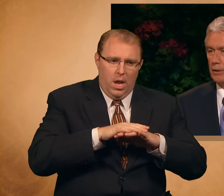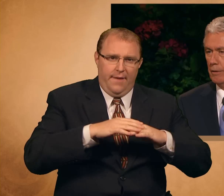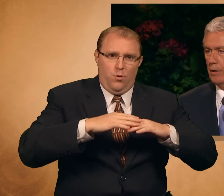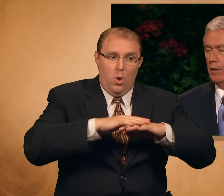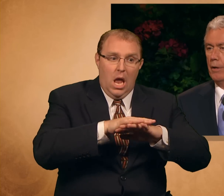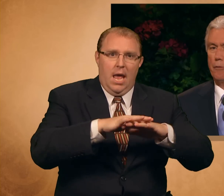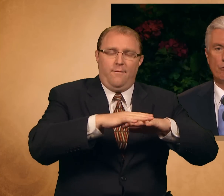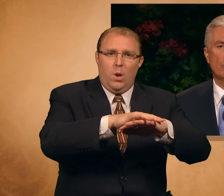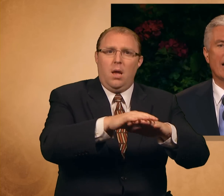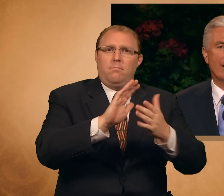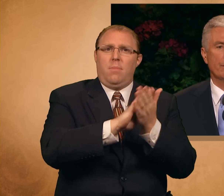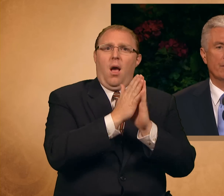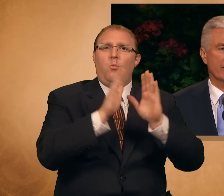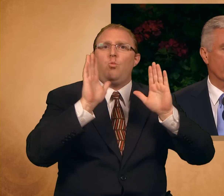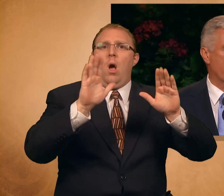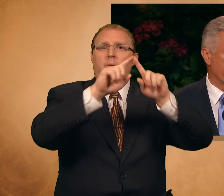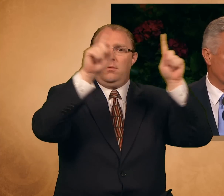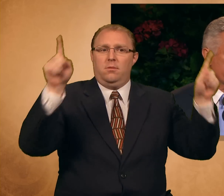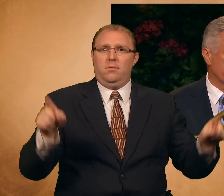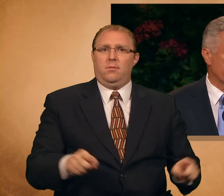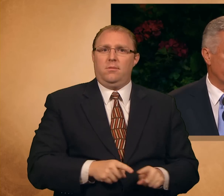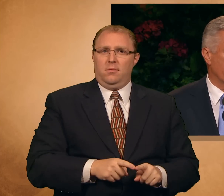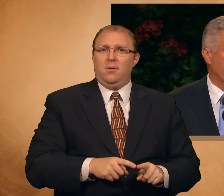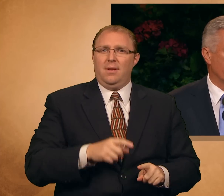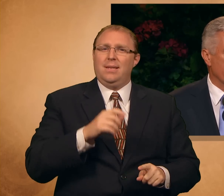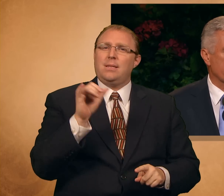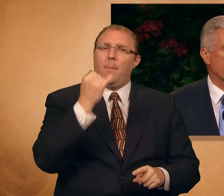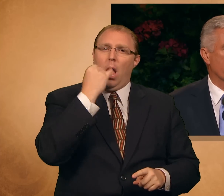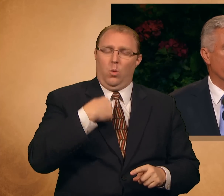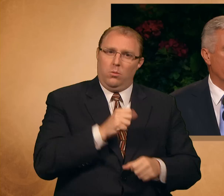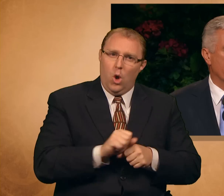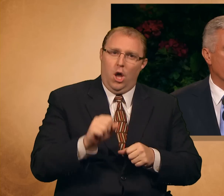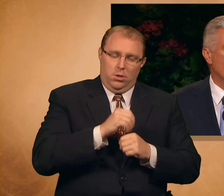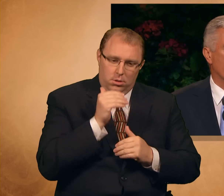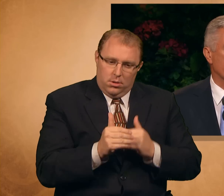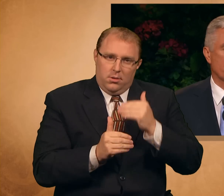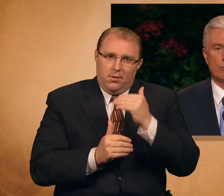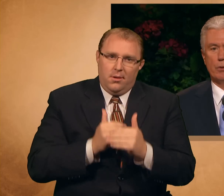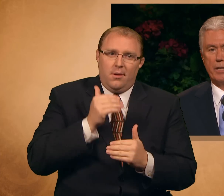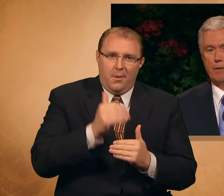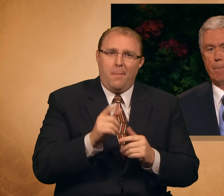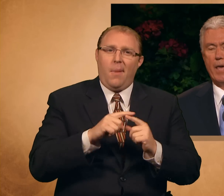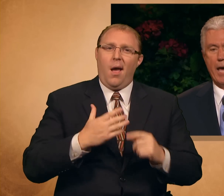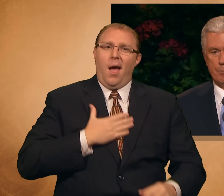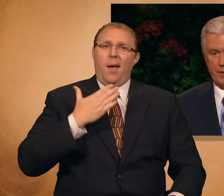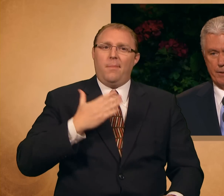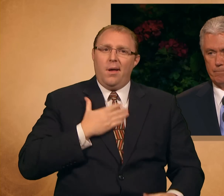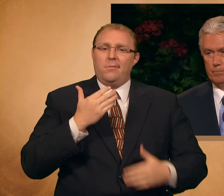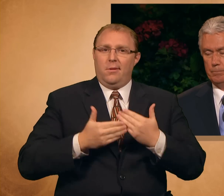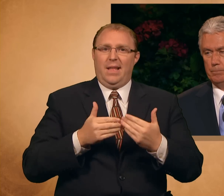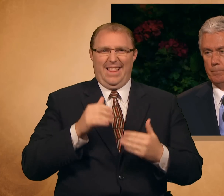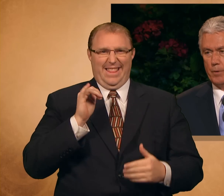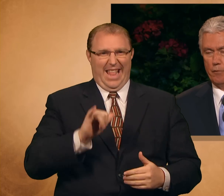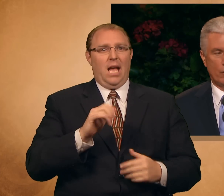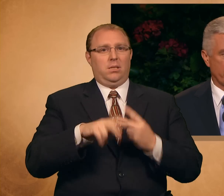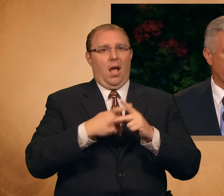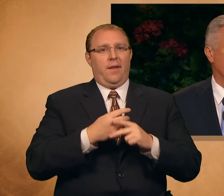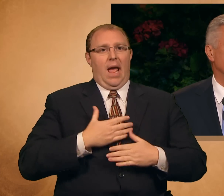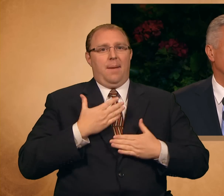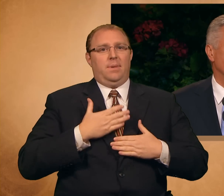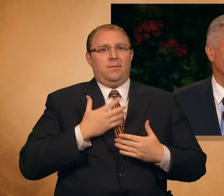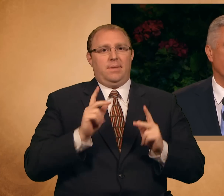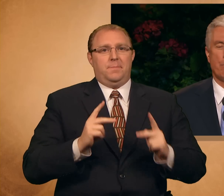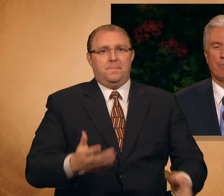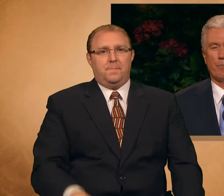wonder throughout their lives. These are they who are truly happy. Fourth,